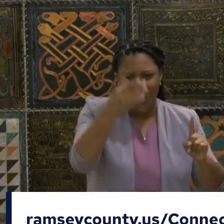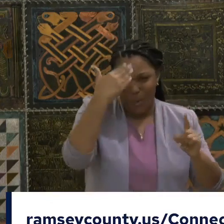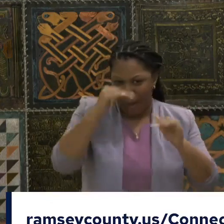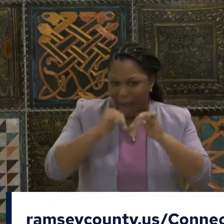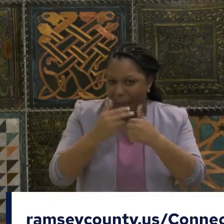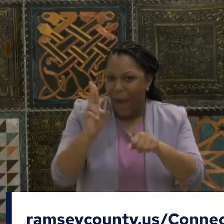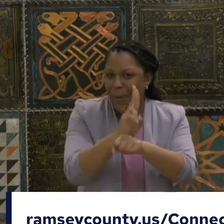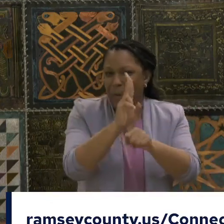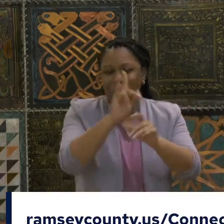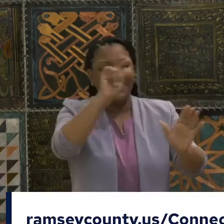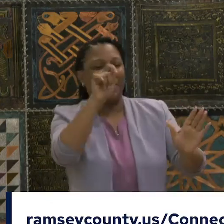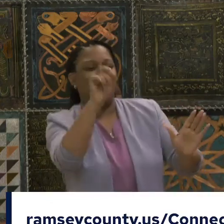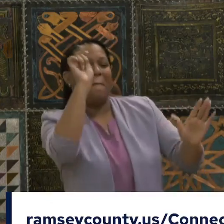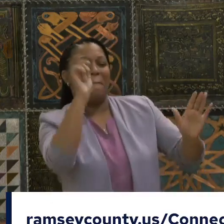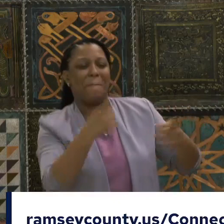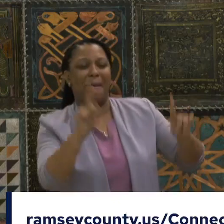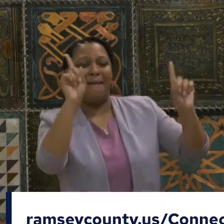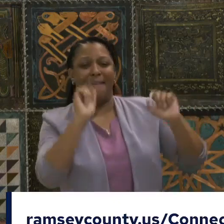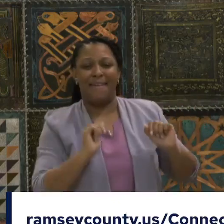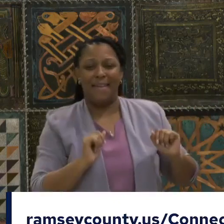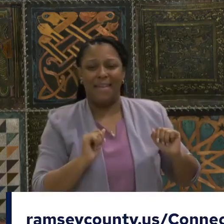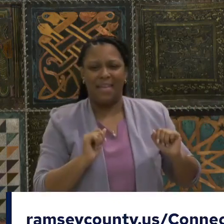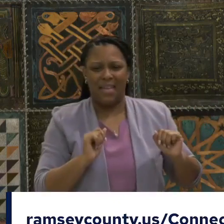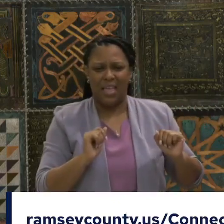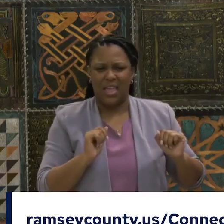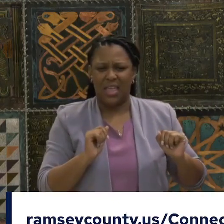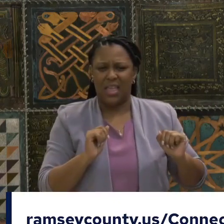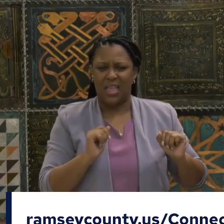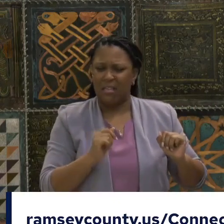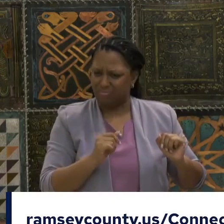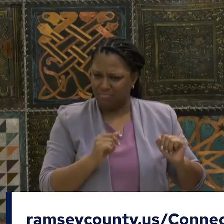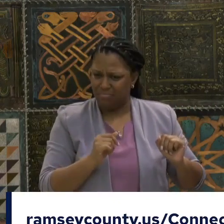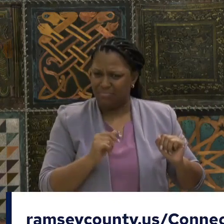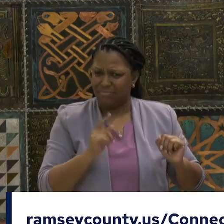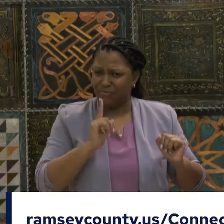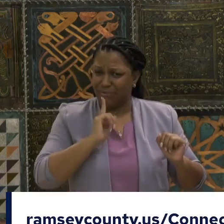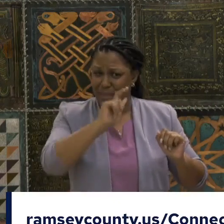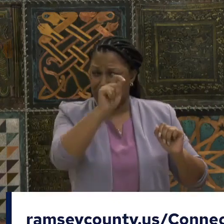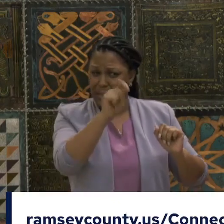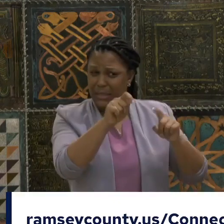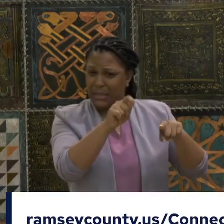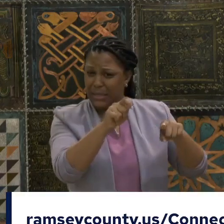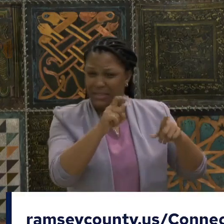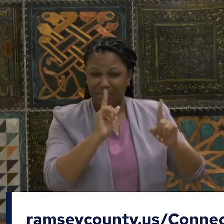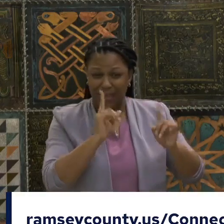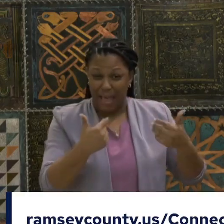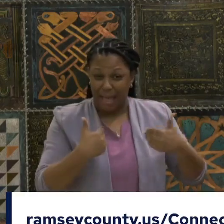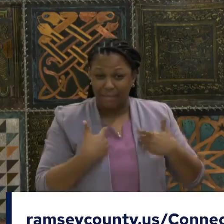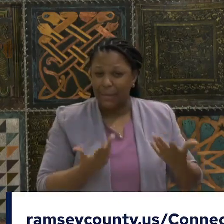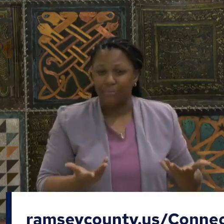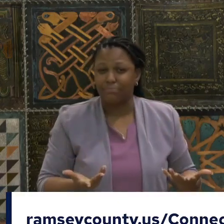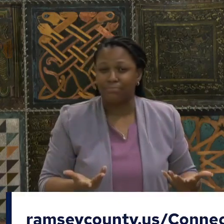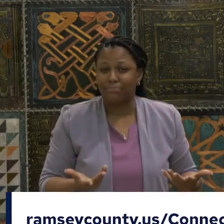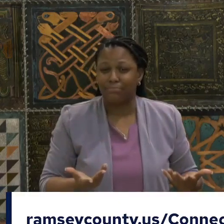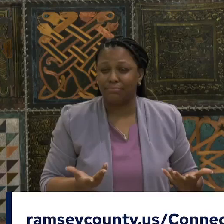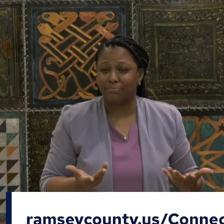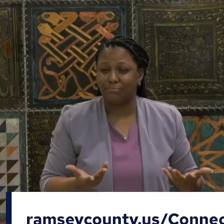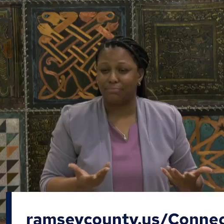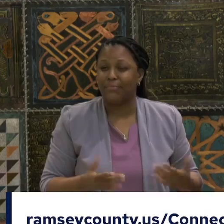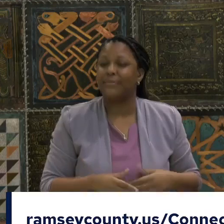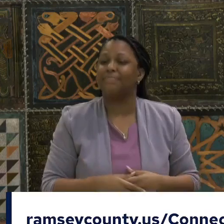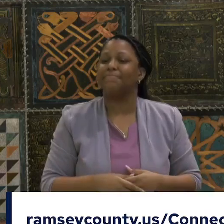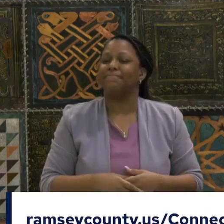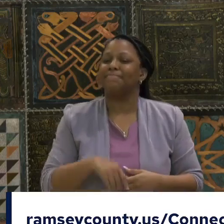our small businesses can have an online marketplace that people can access from all over the world. That requires all of us working